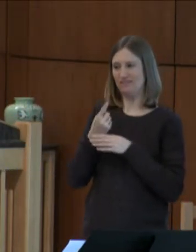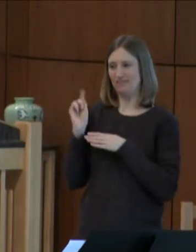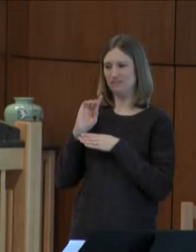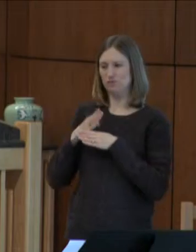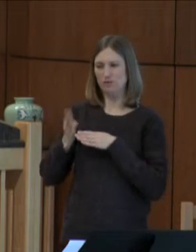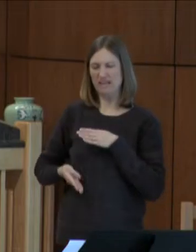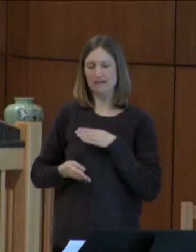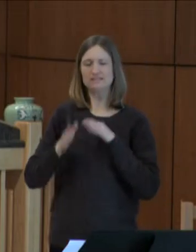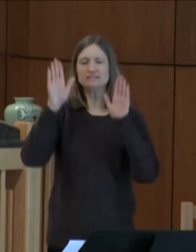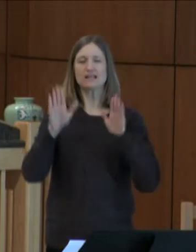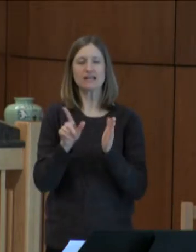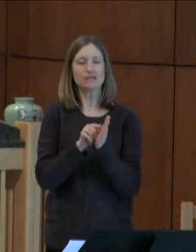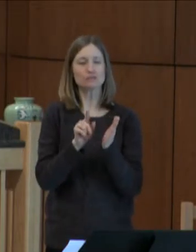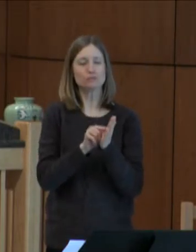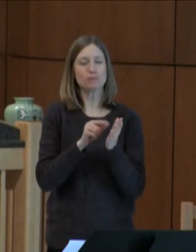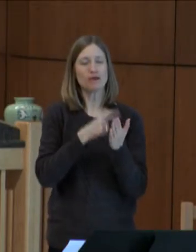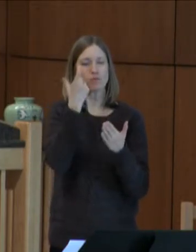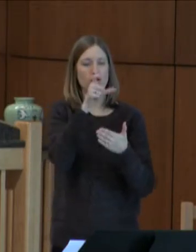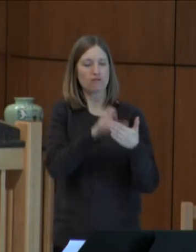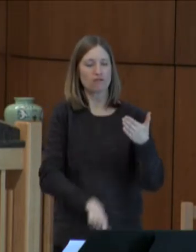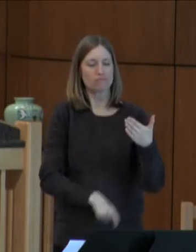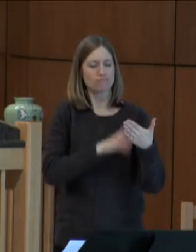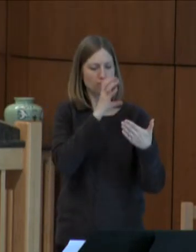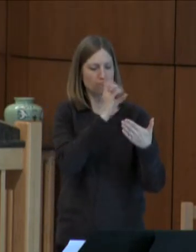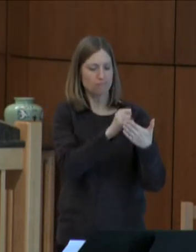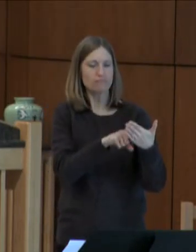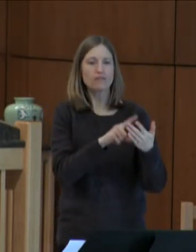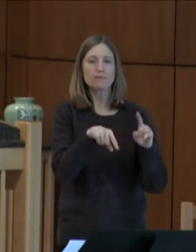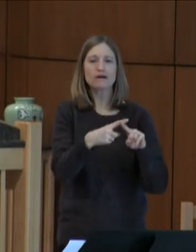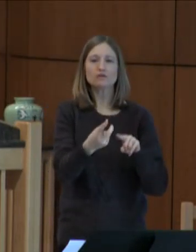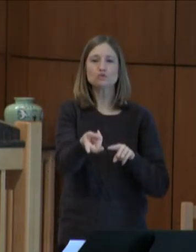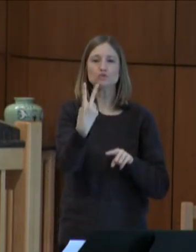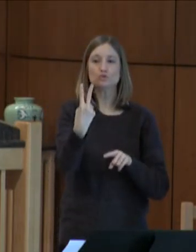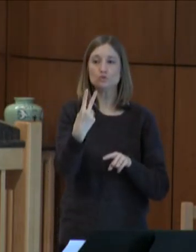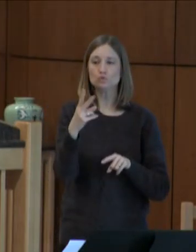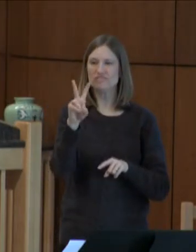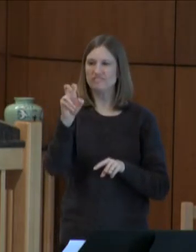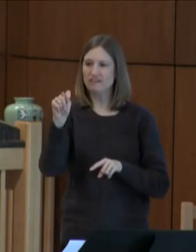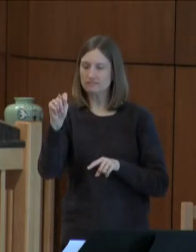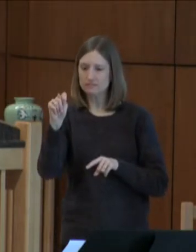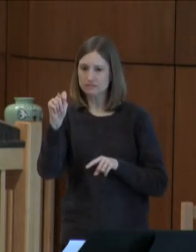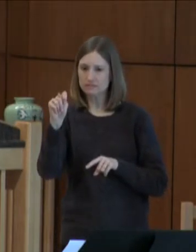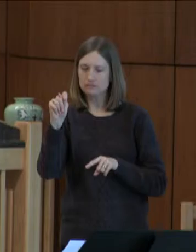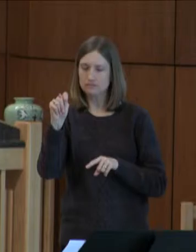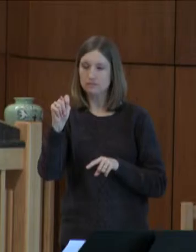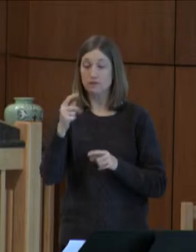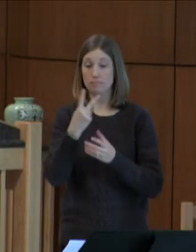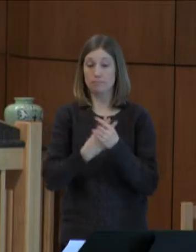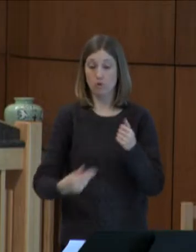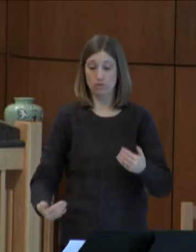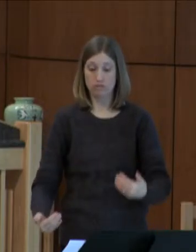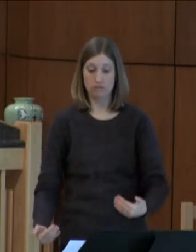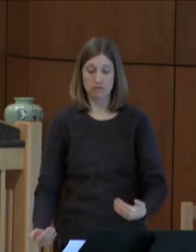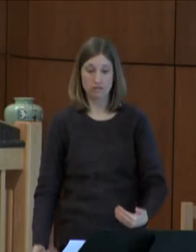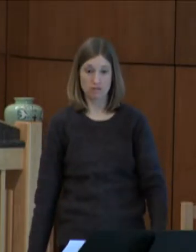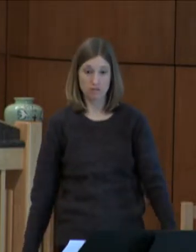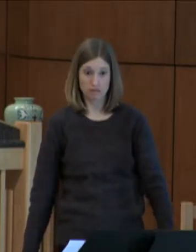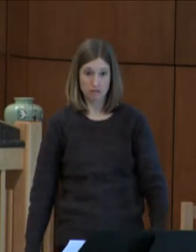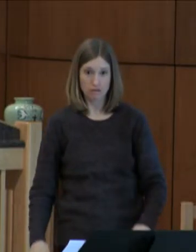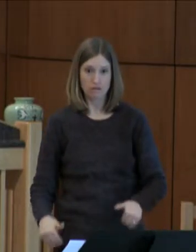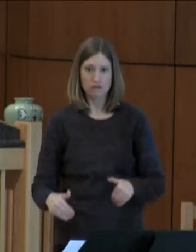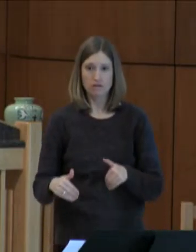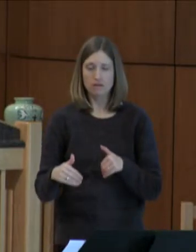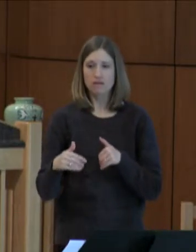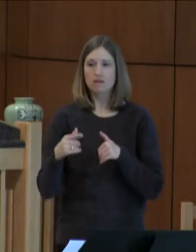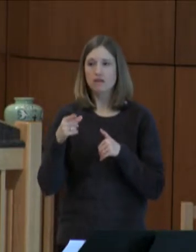maybe you saw it as well, about two disabled veterans, amputees, who are making an attempt